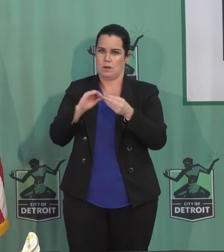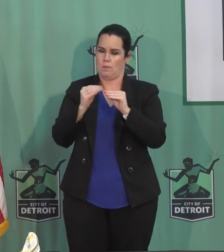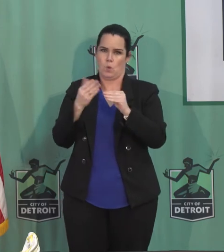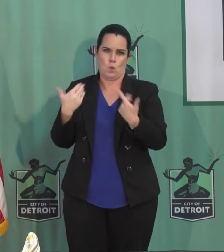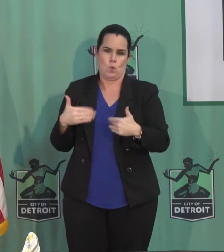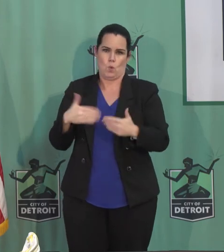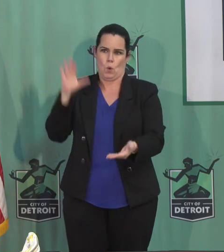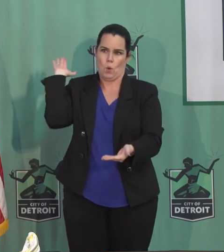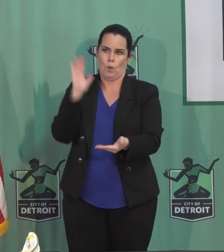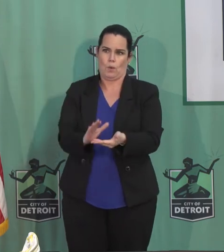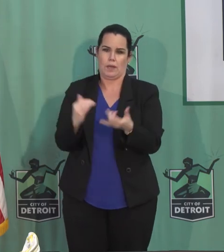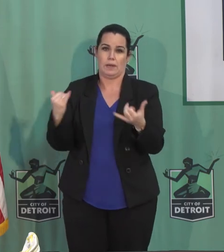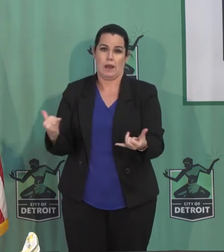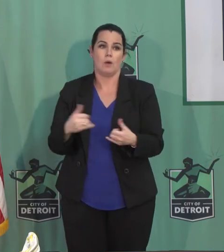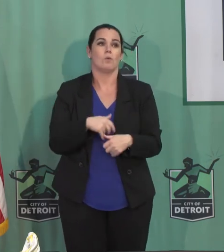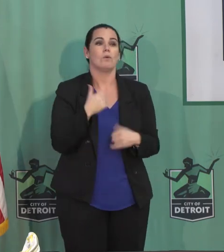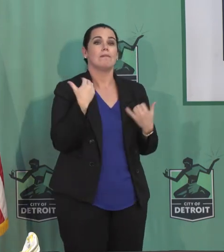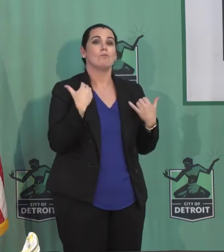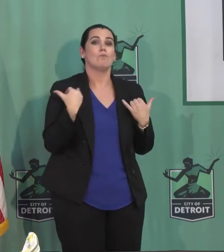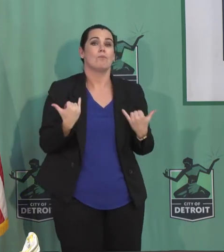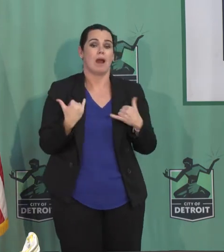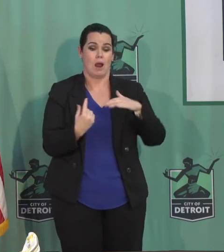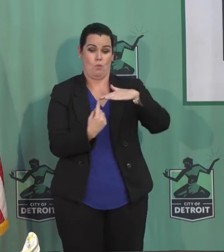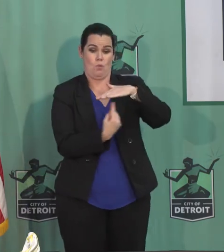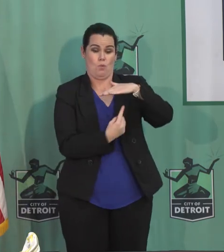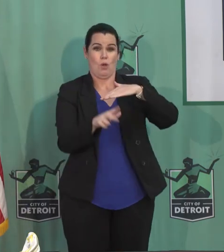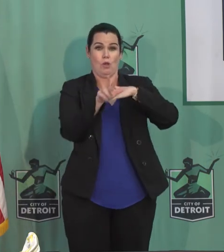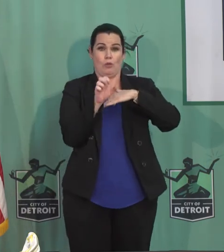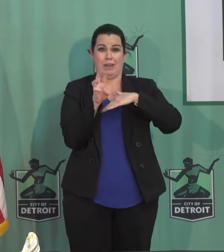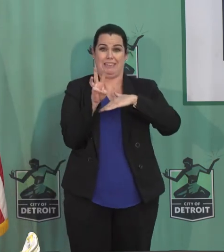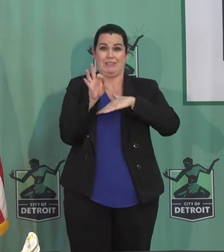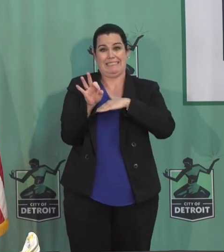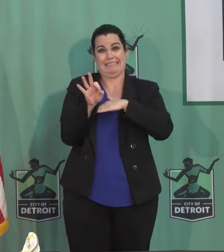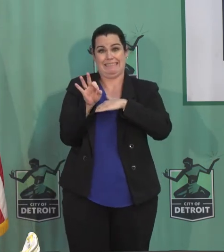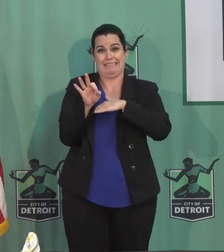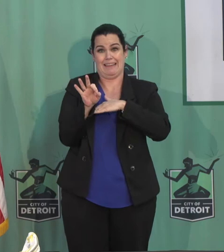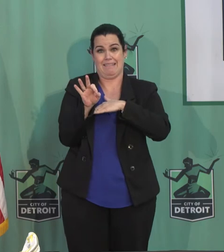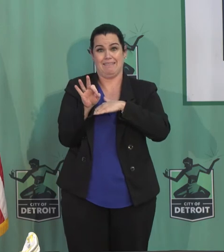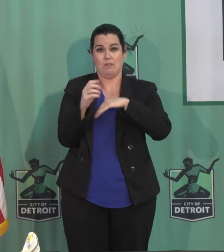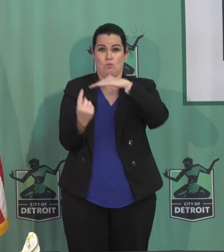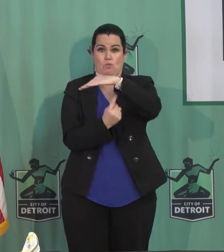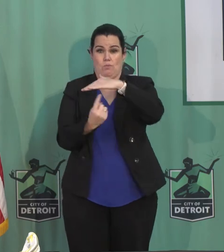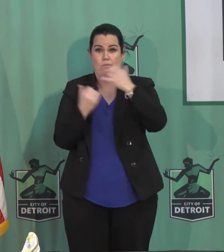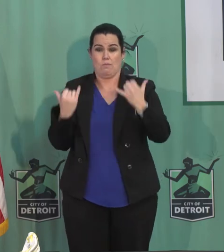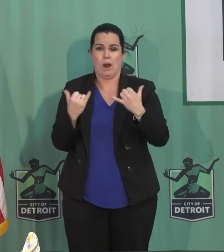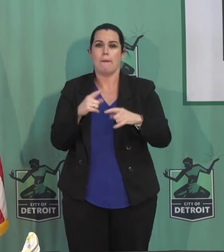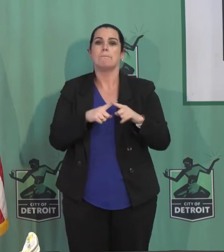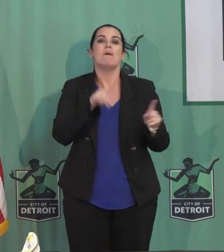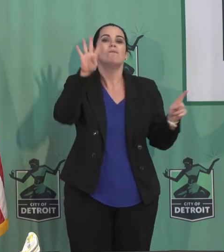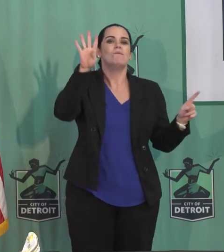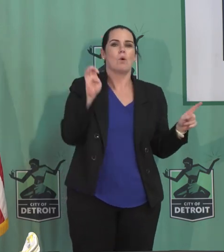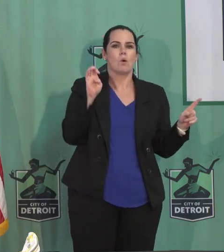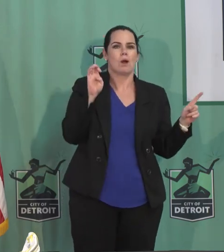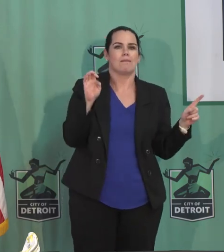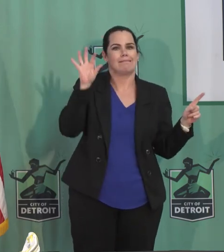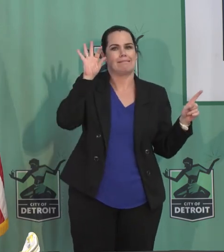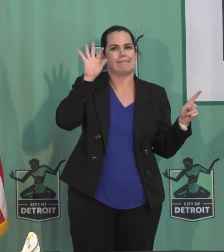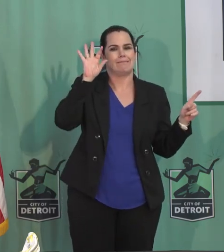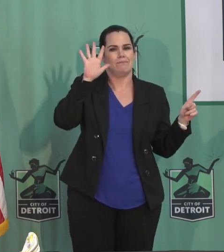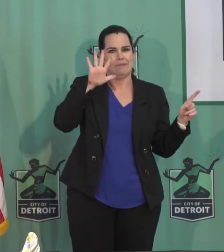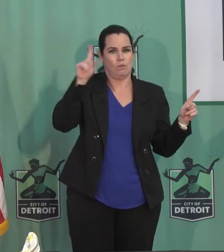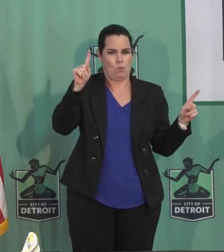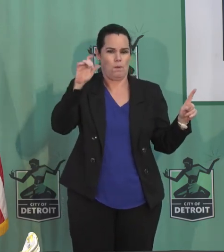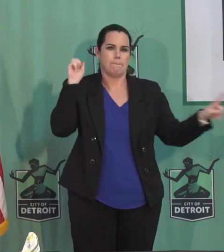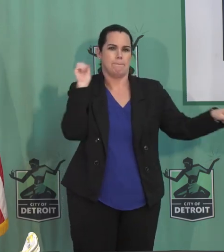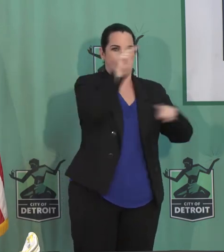have 369 officers quarantined, but we have 421 that have returned to work. And so